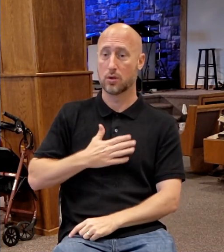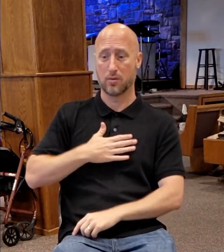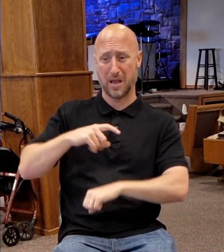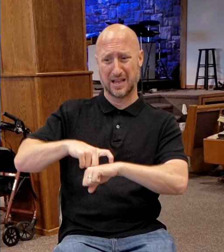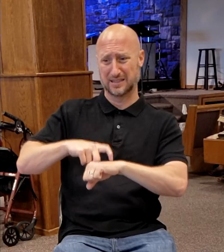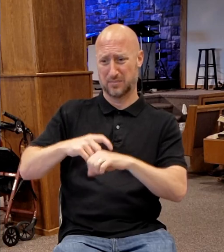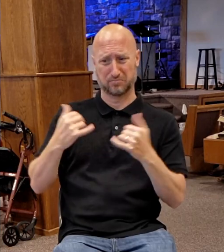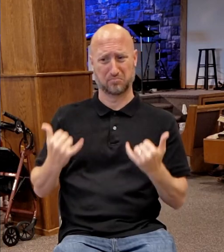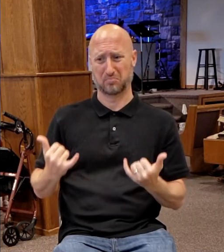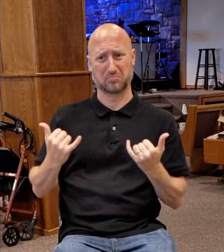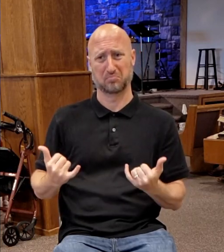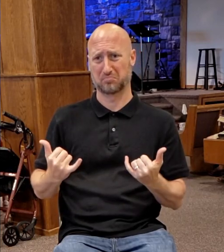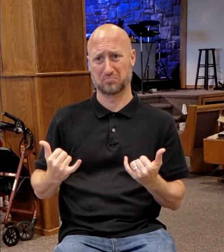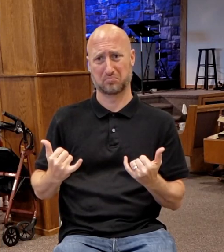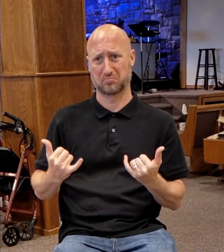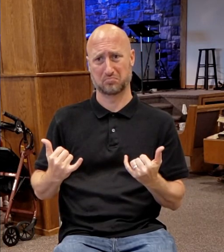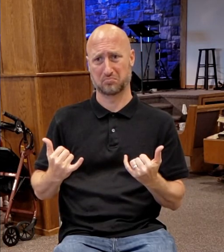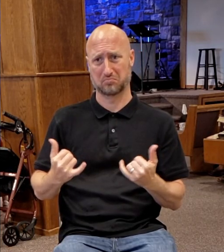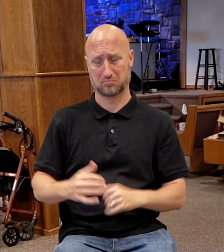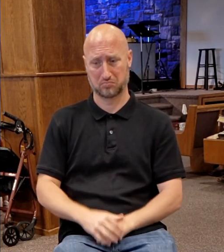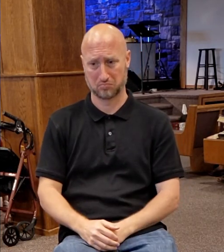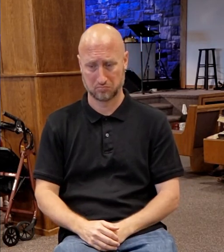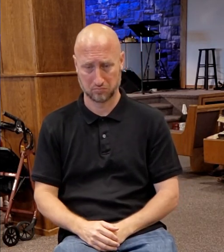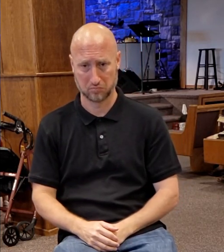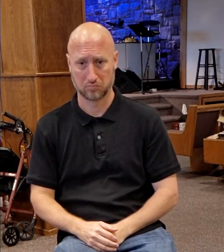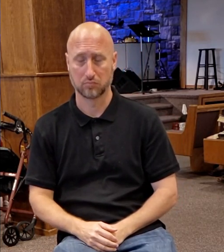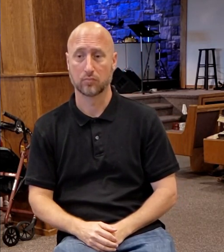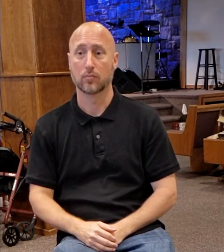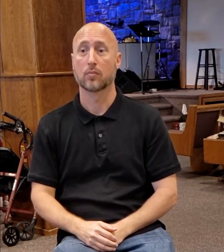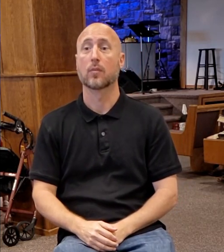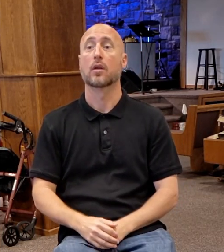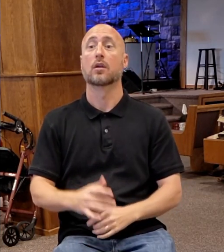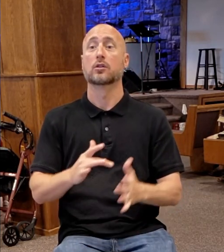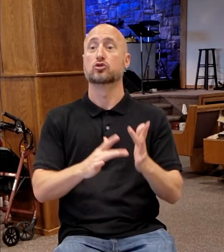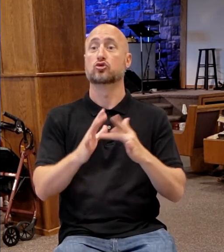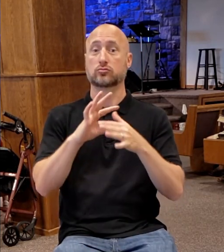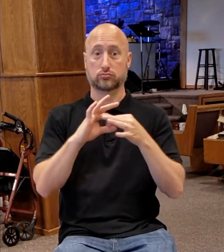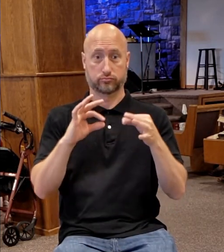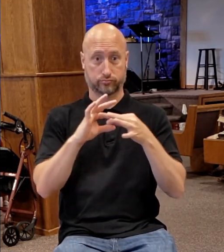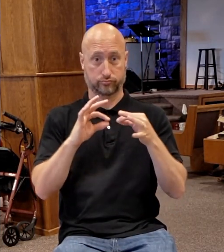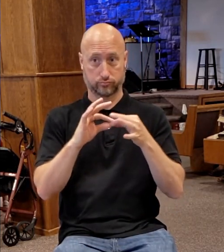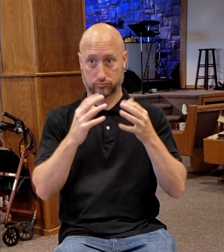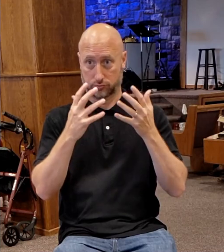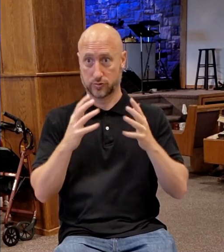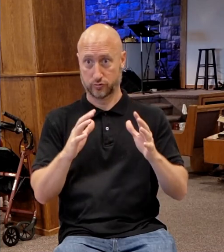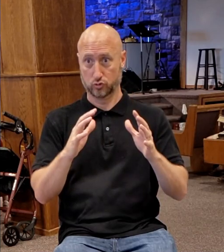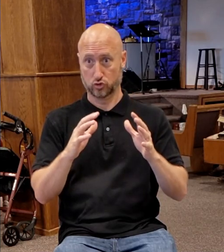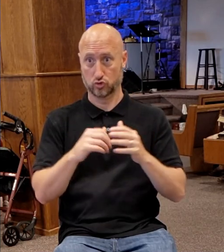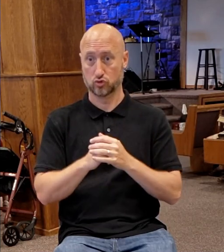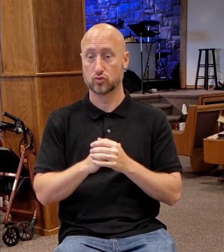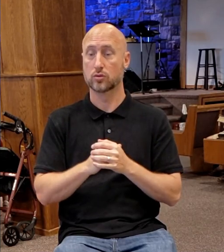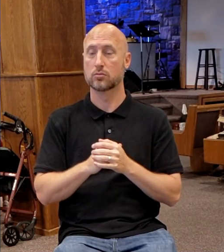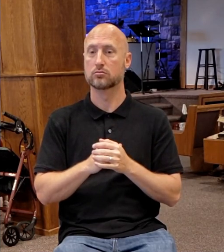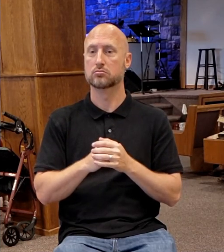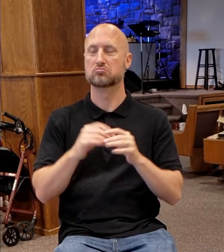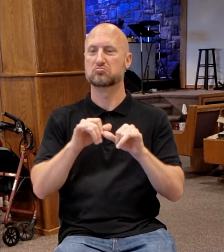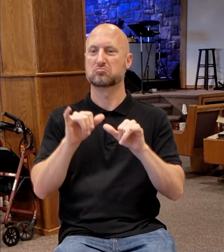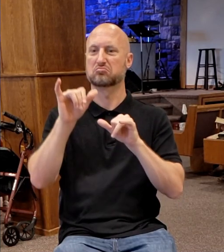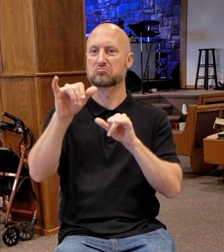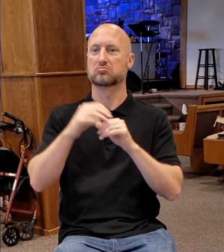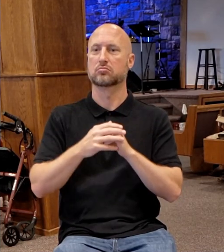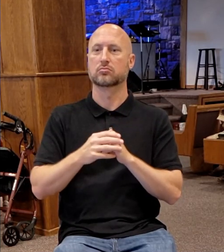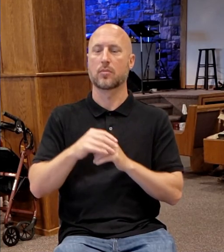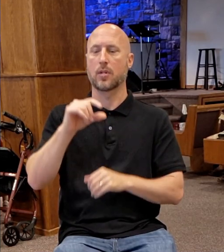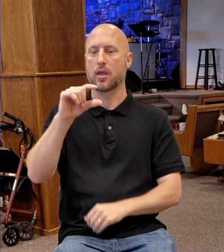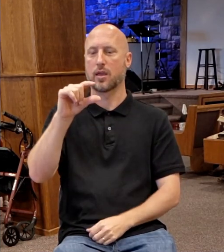is not yet fully come. And when he had said these words unto them, he abode still in Galilee.